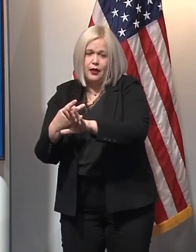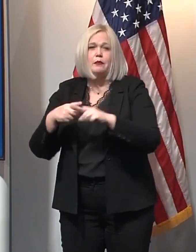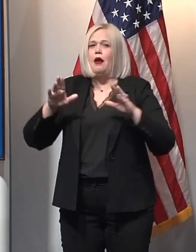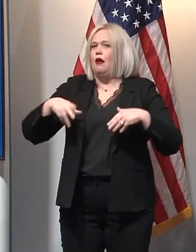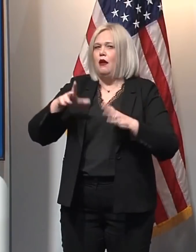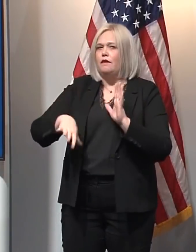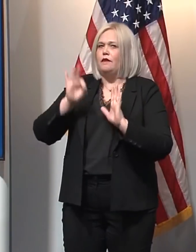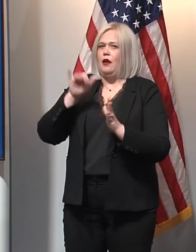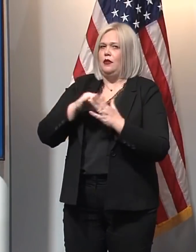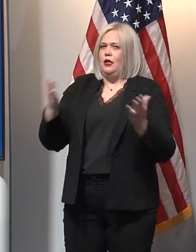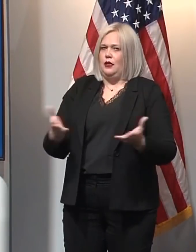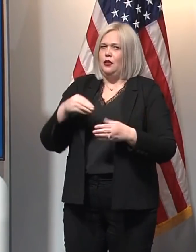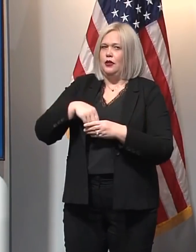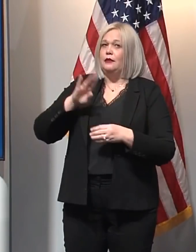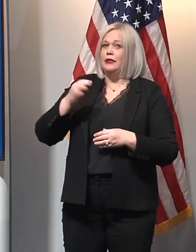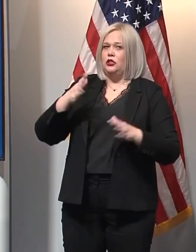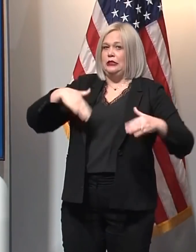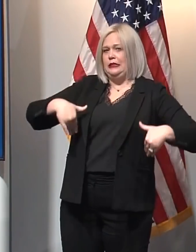in the state.